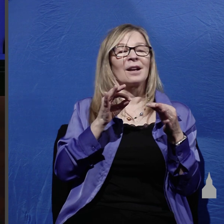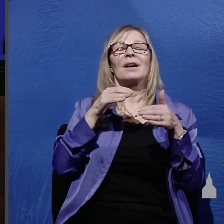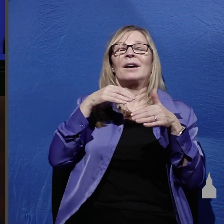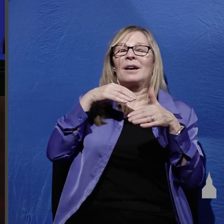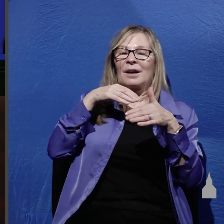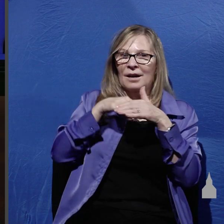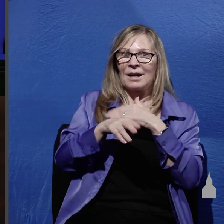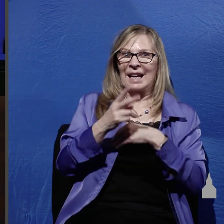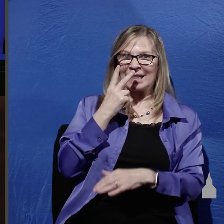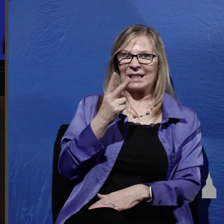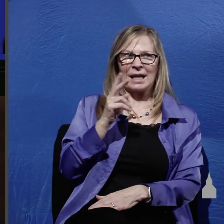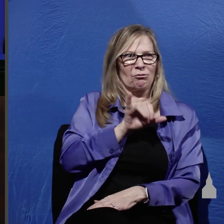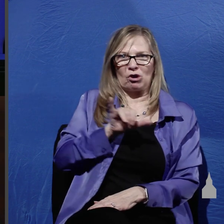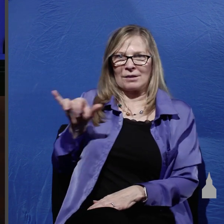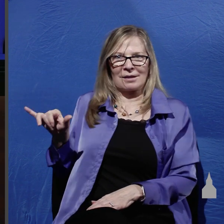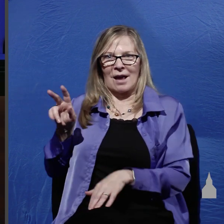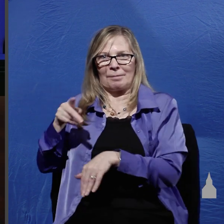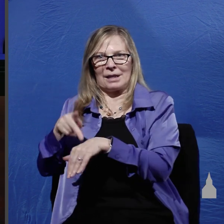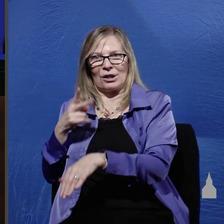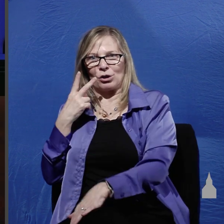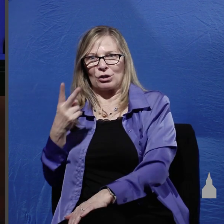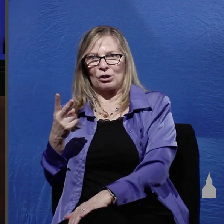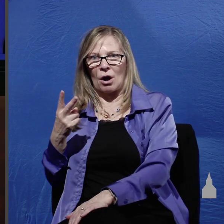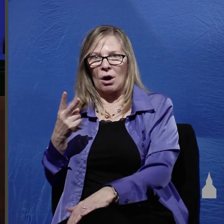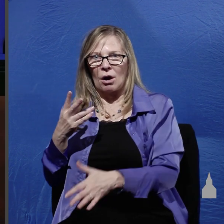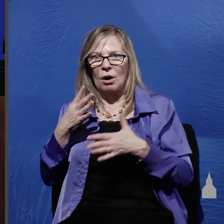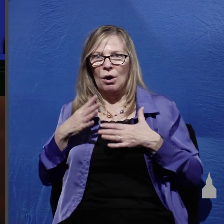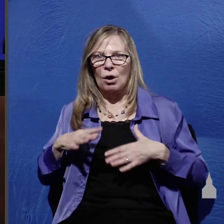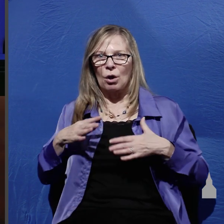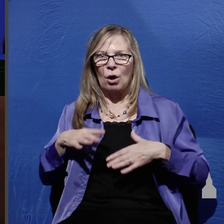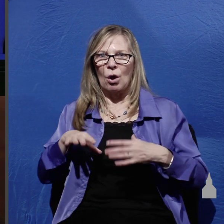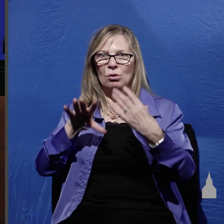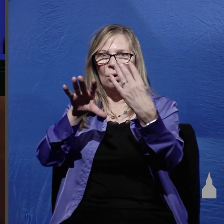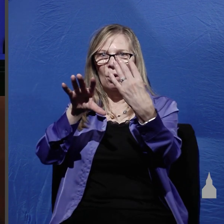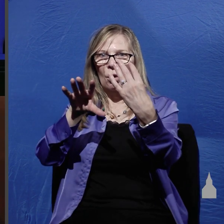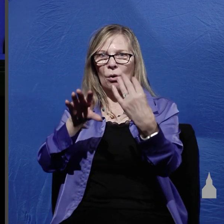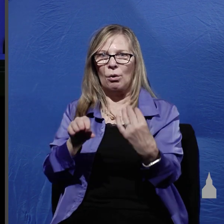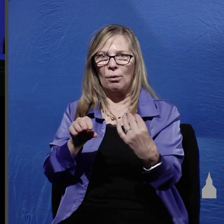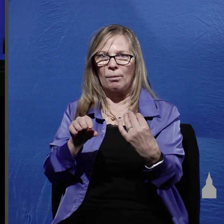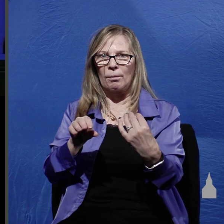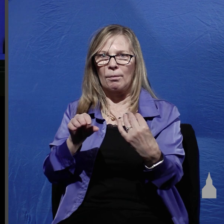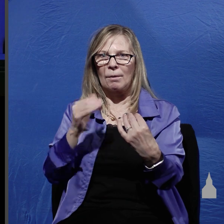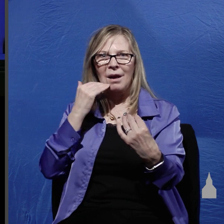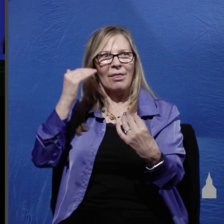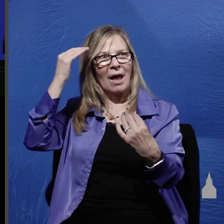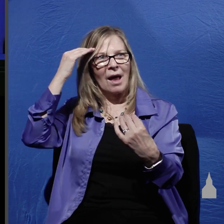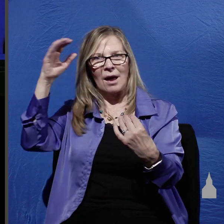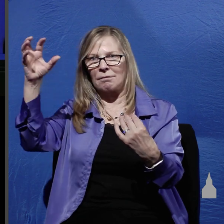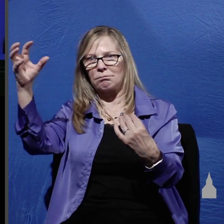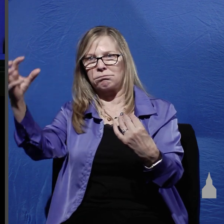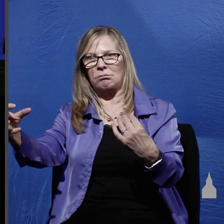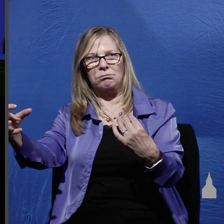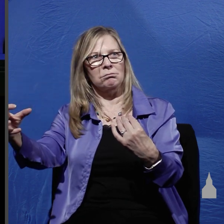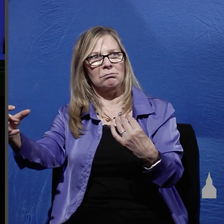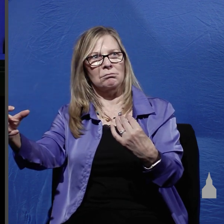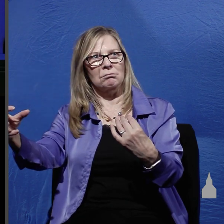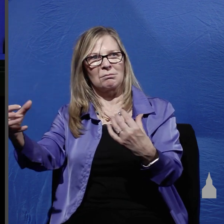exactly what Peter saw the undisturbed grave clothes and the head cloth lying in its own place separated by a little